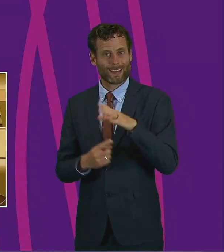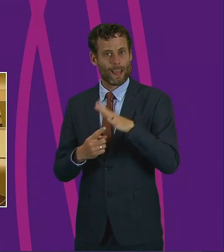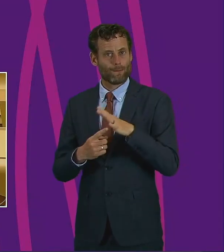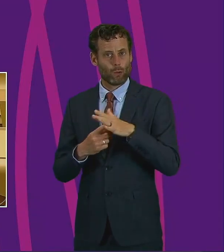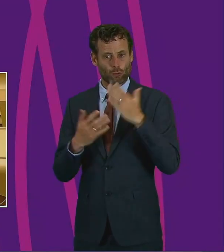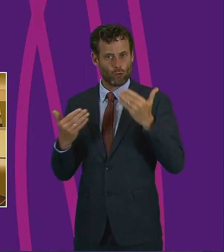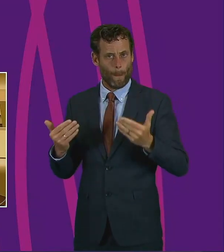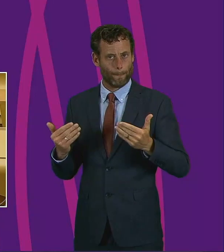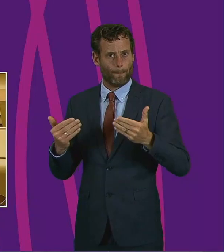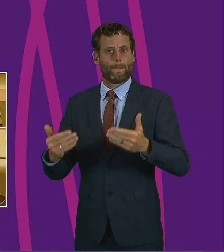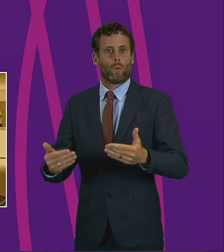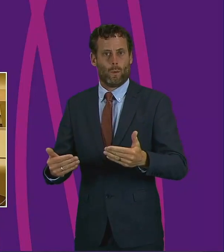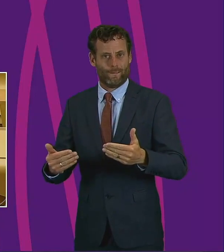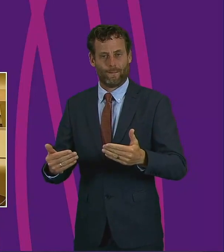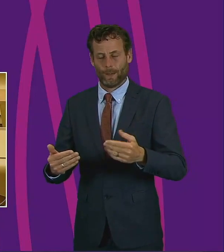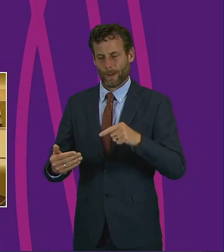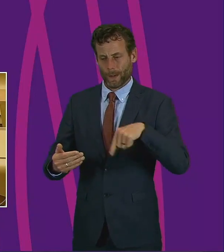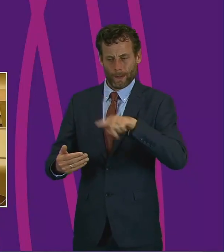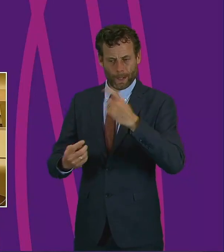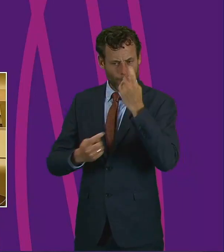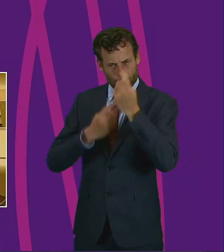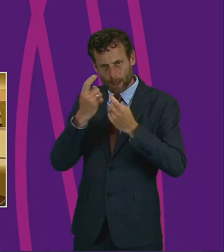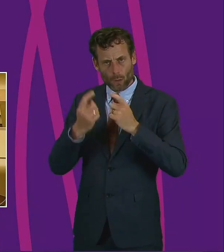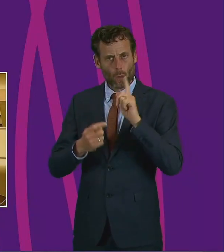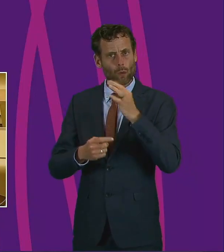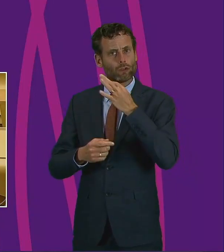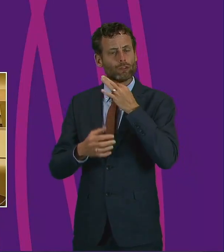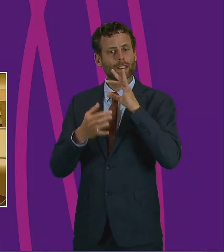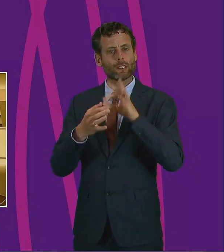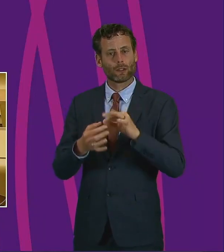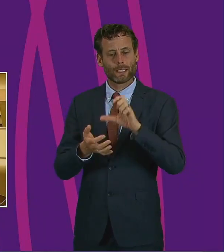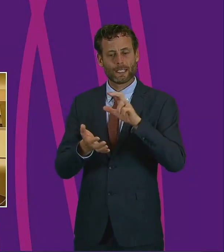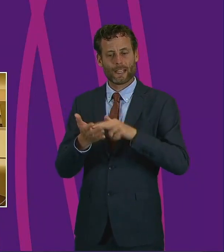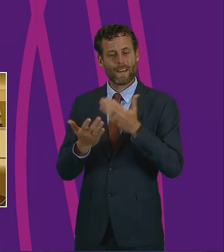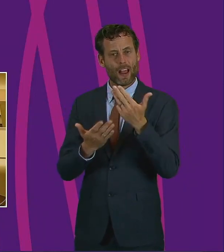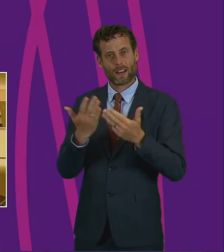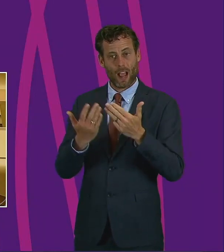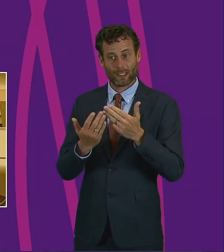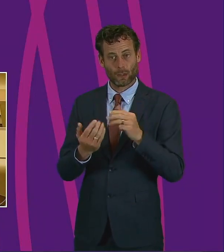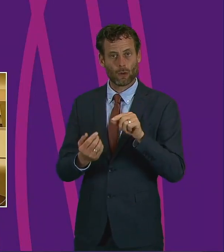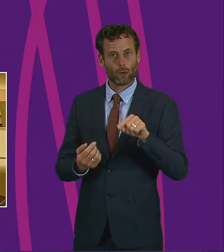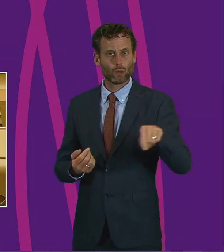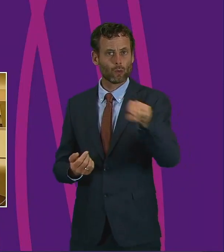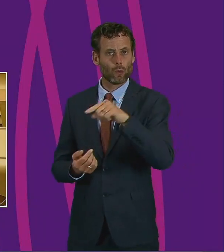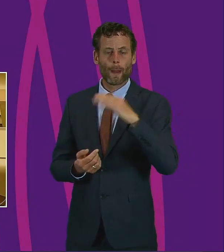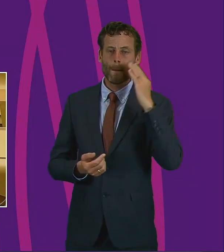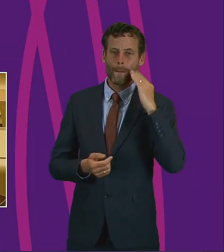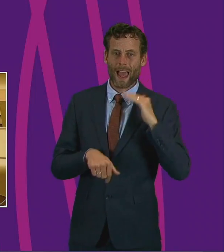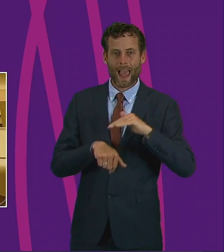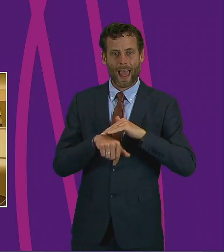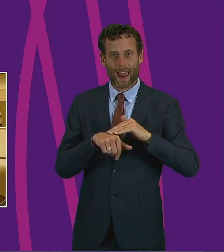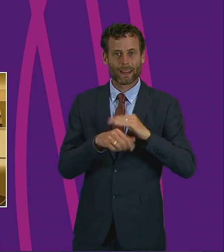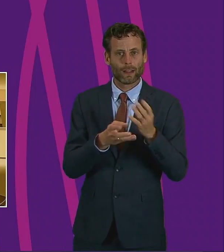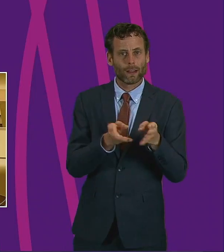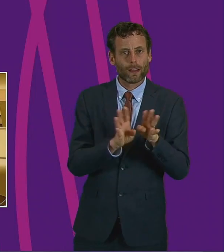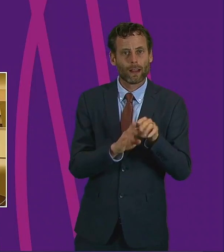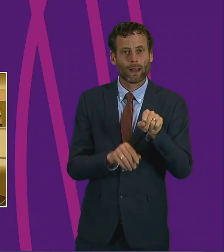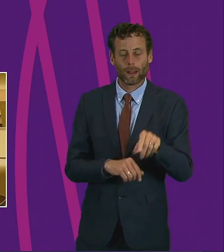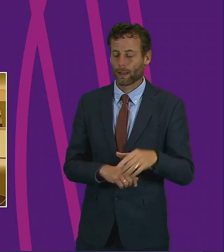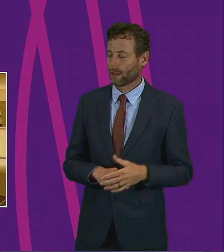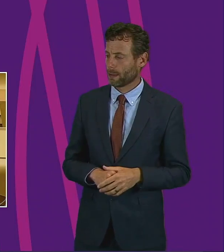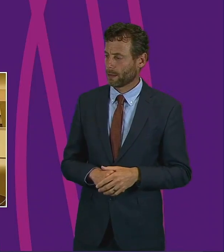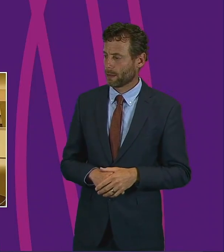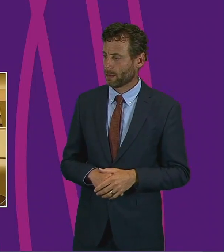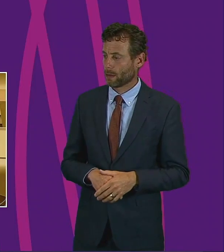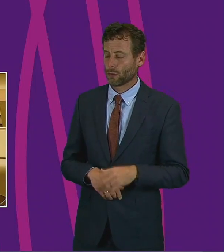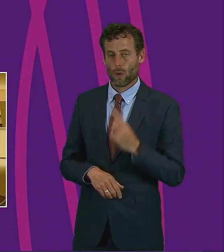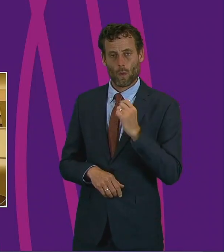and look at the implications of COVID-19 on the black and minority ethnic communities. One of the aspects I understand that they have